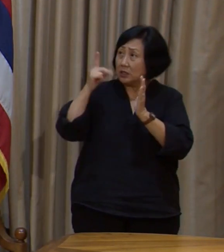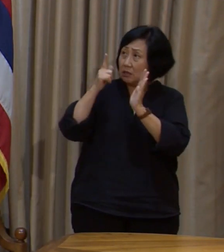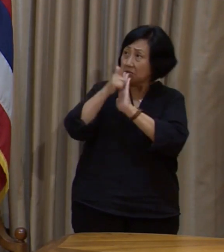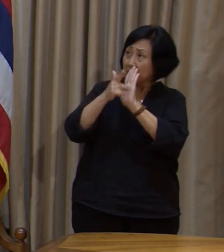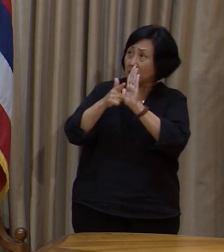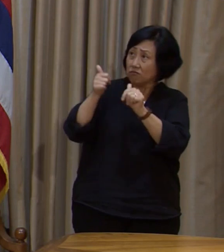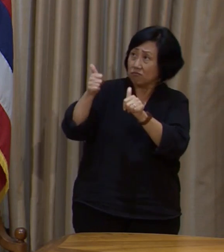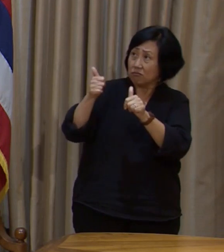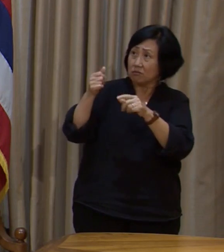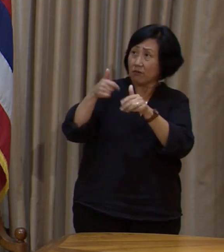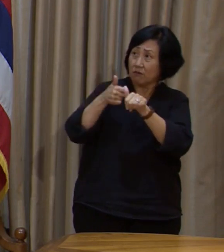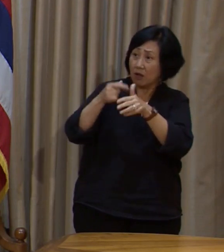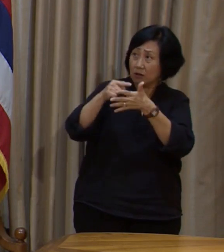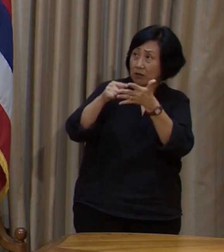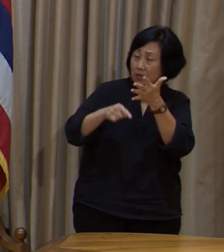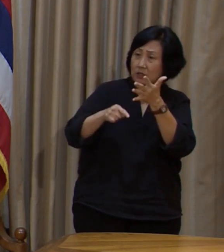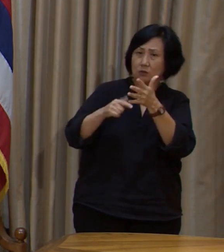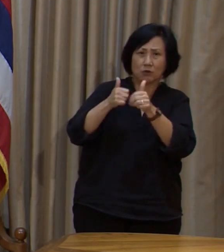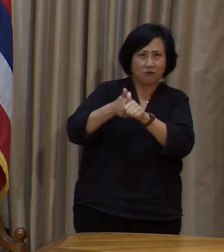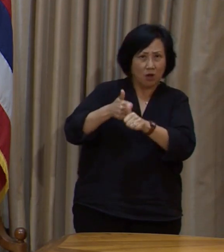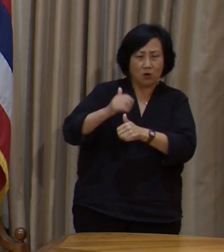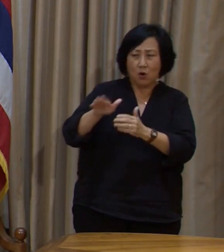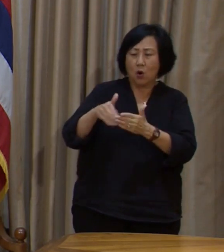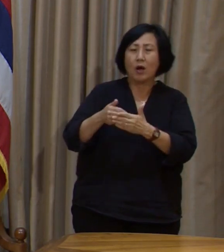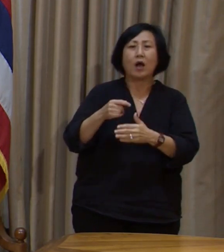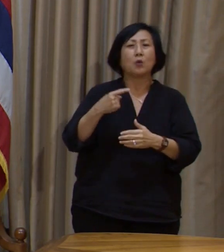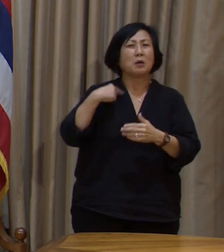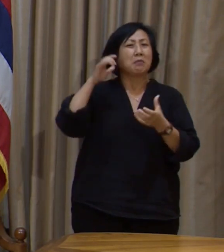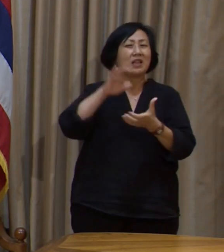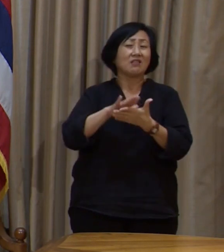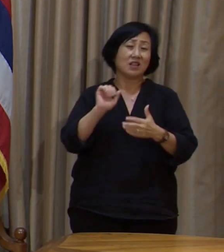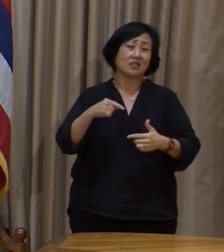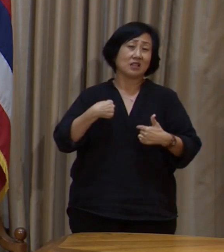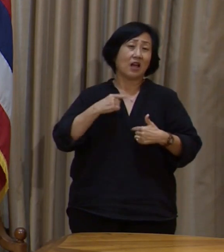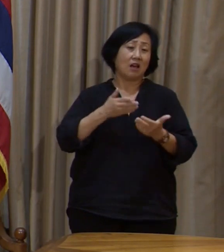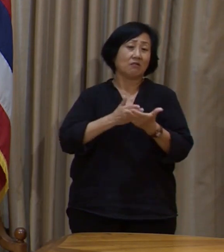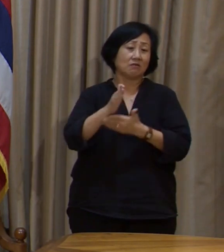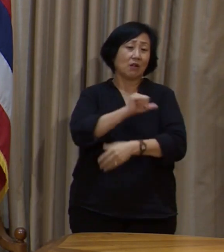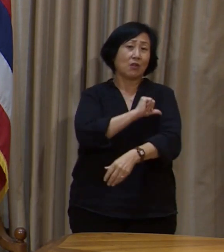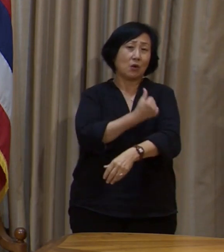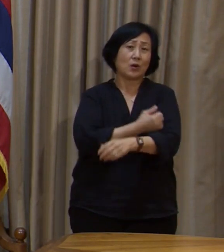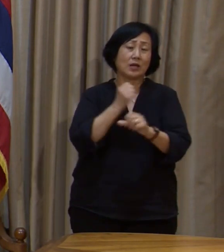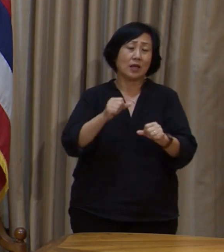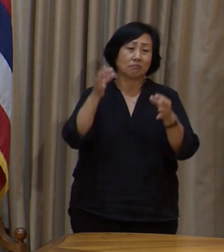and we do believe that I do have the authority to implement them.